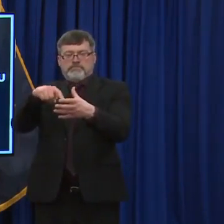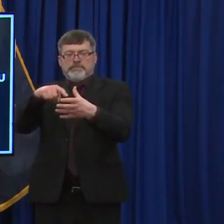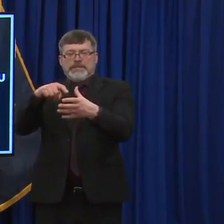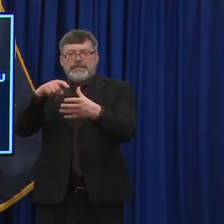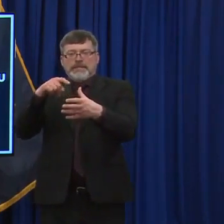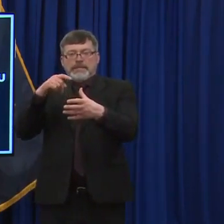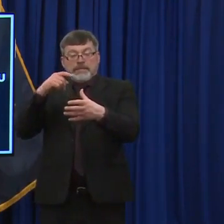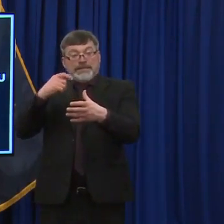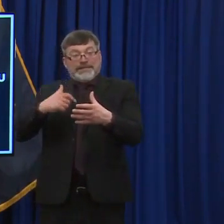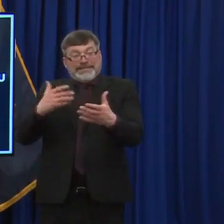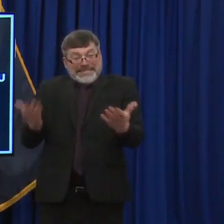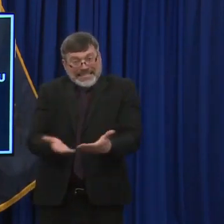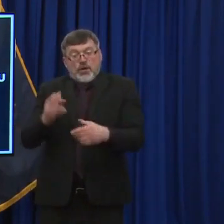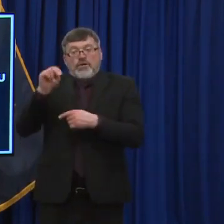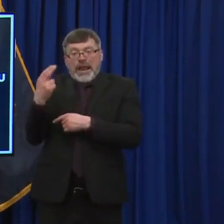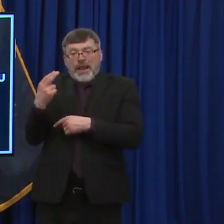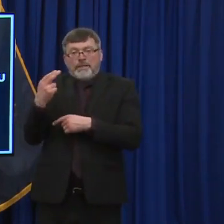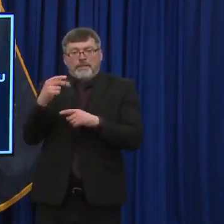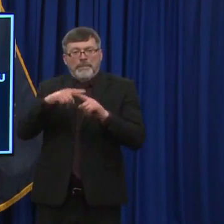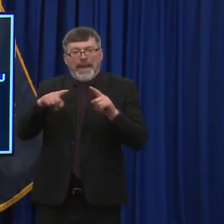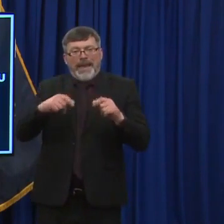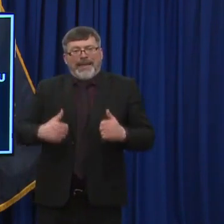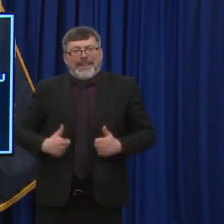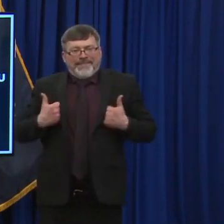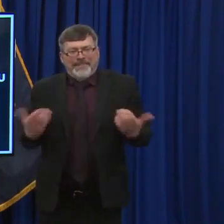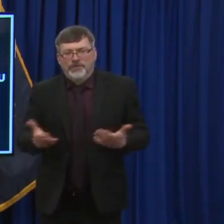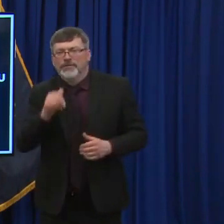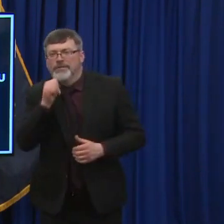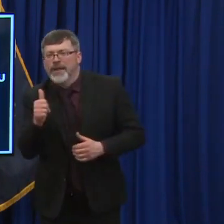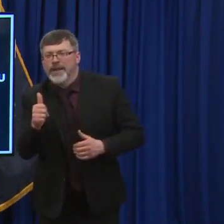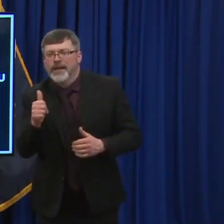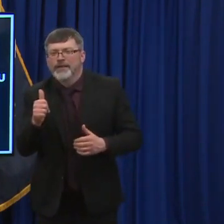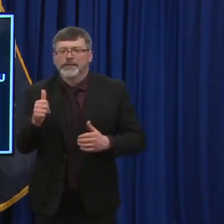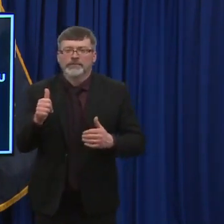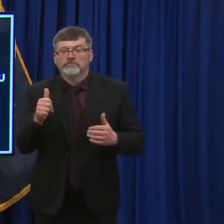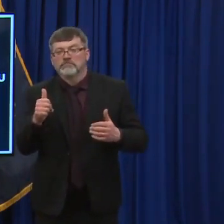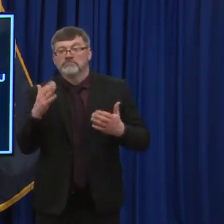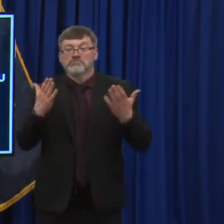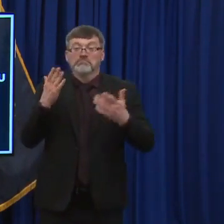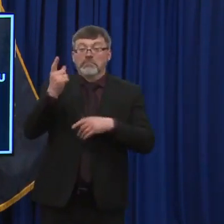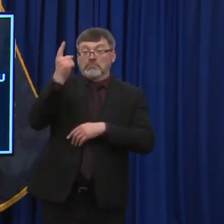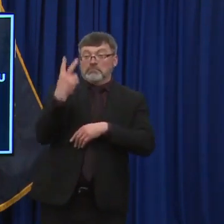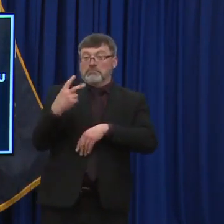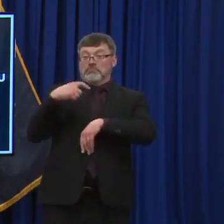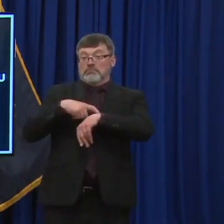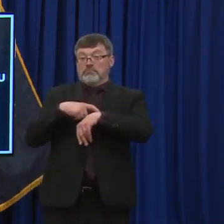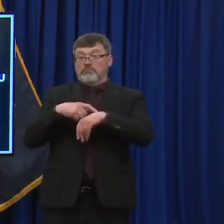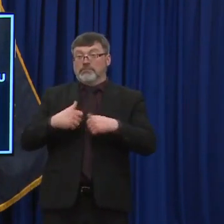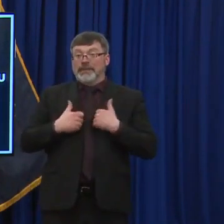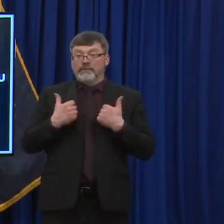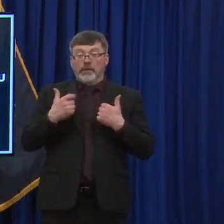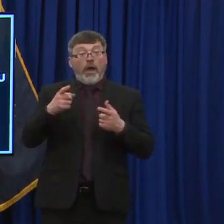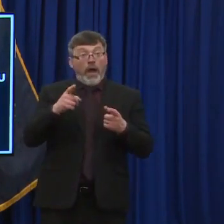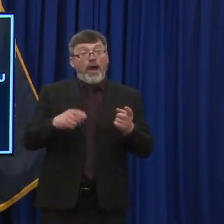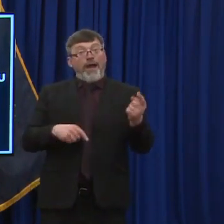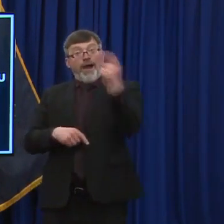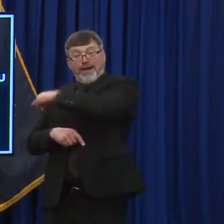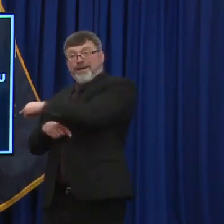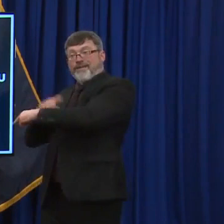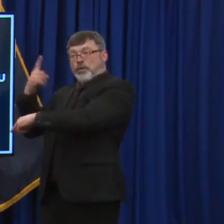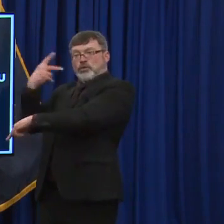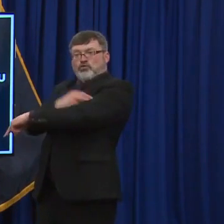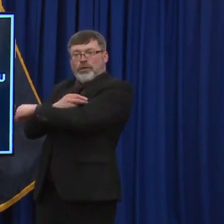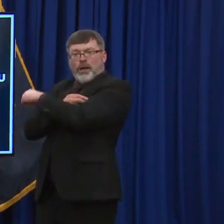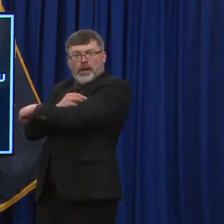people that are, are here or part-time, maybe folks that got a shot in another state, but they're going to get their second shot here. All of that we'll really look at, uh,